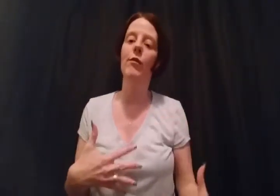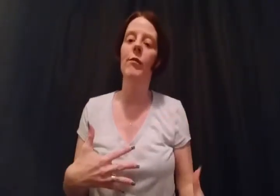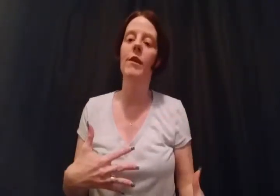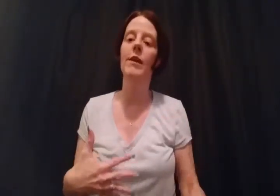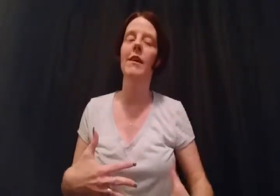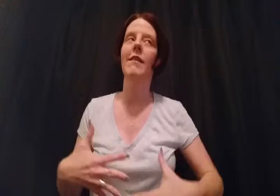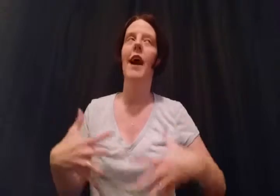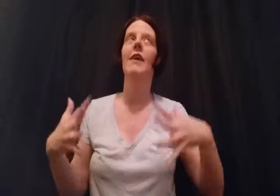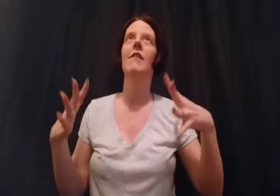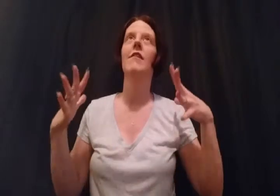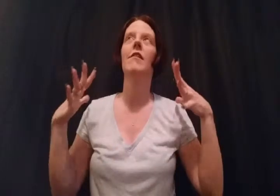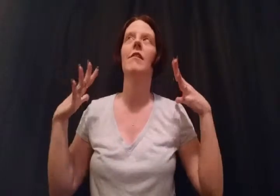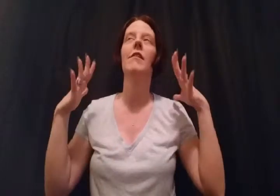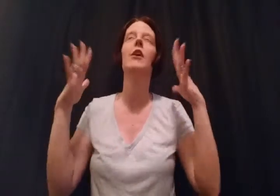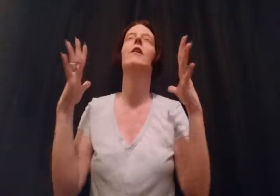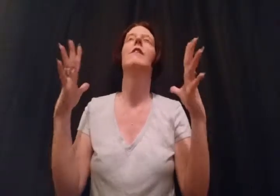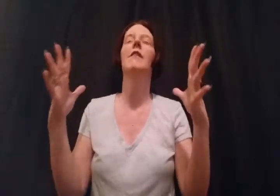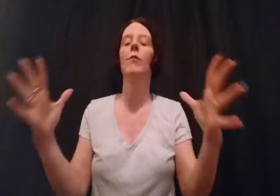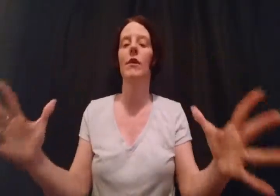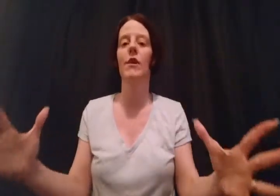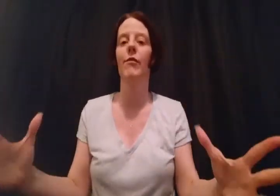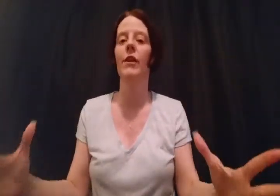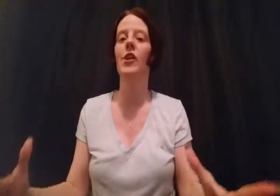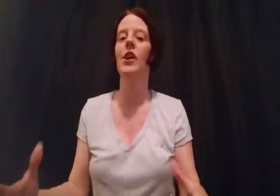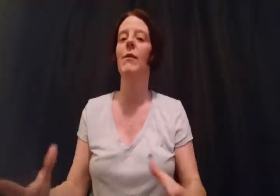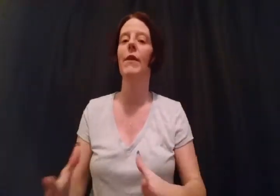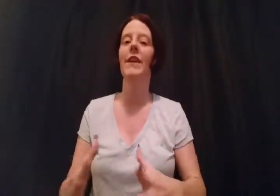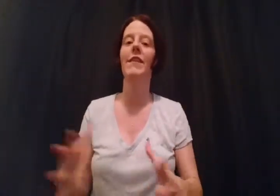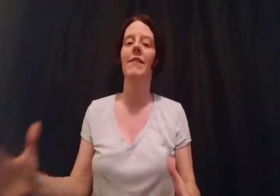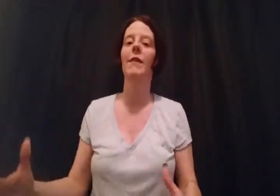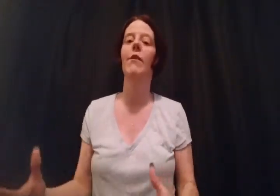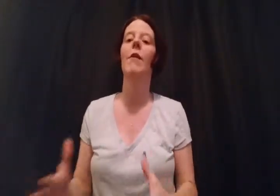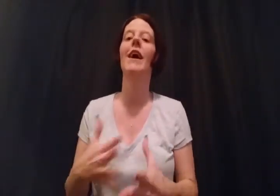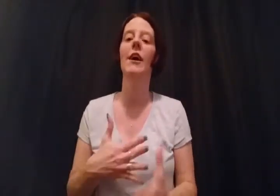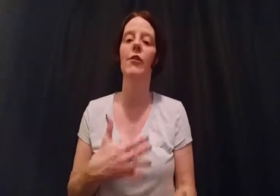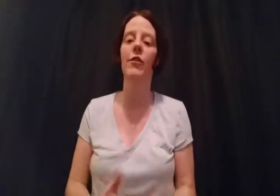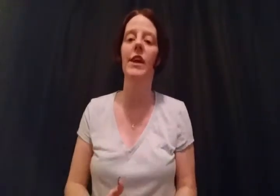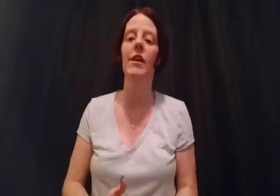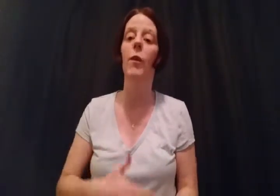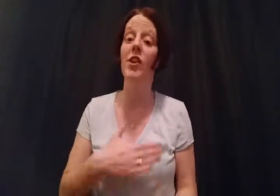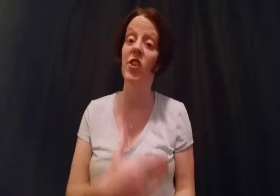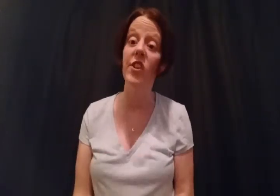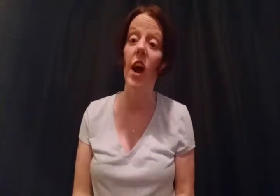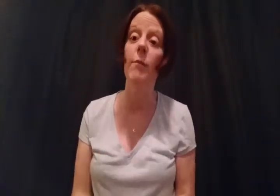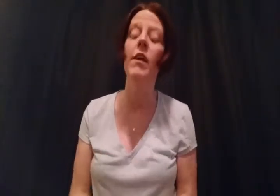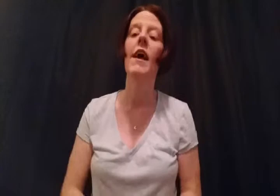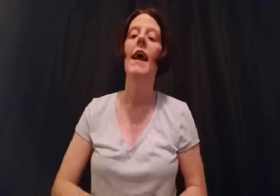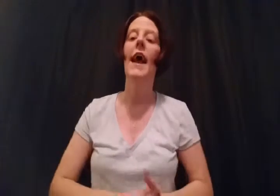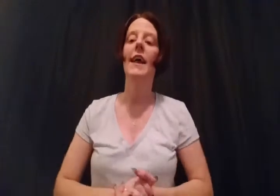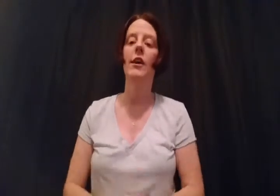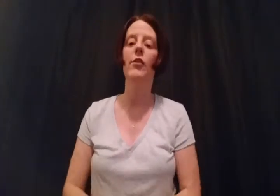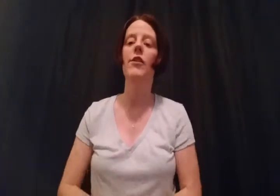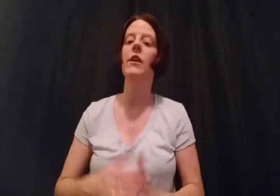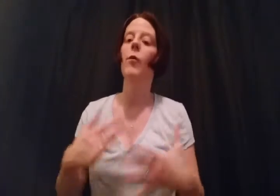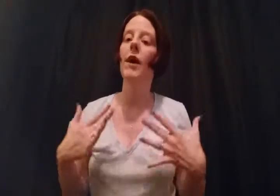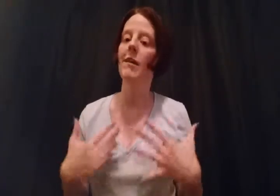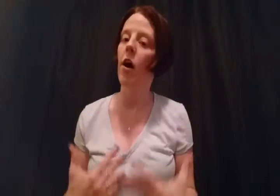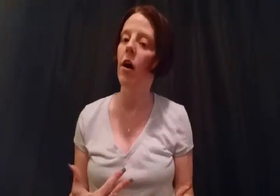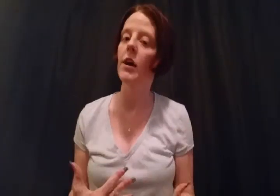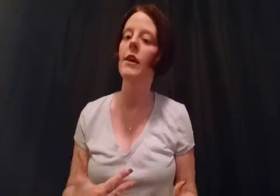for me because I seriously want her to finish it. But then at the same time, I understand why she stopped and I understand why it's hard